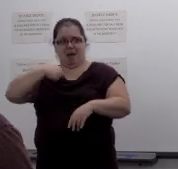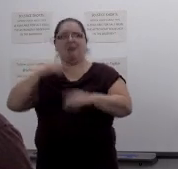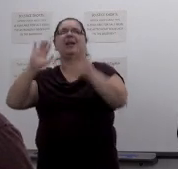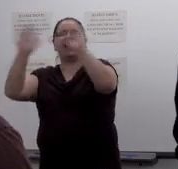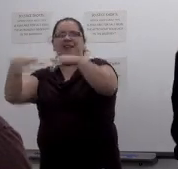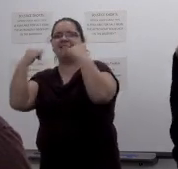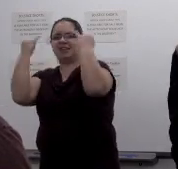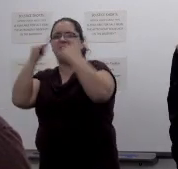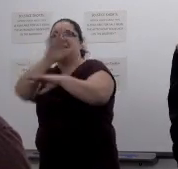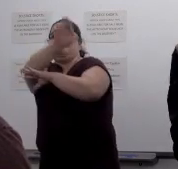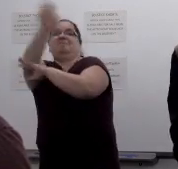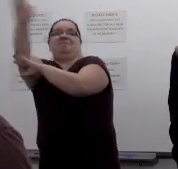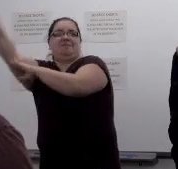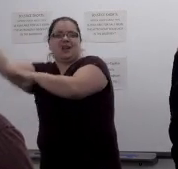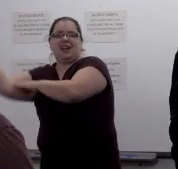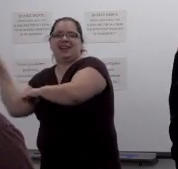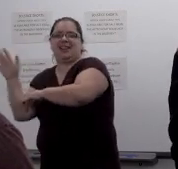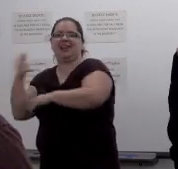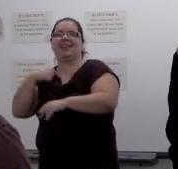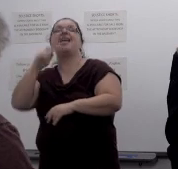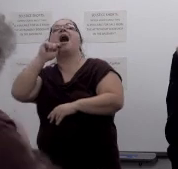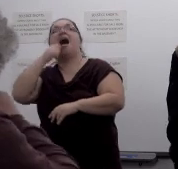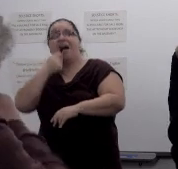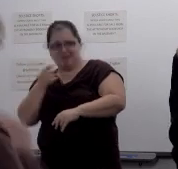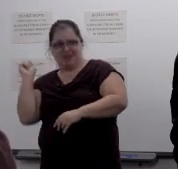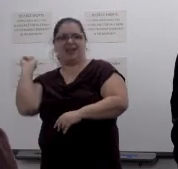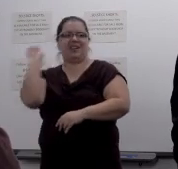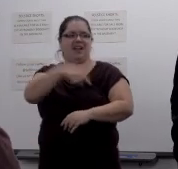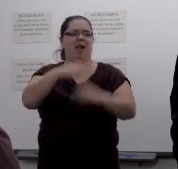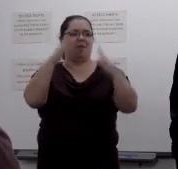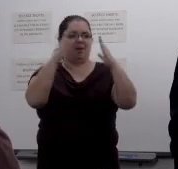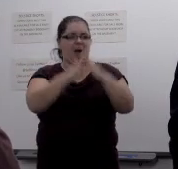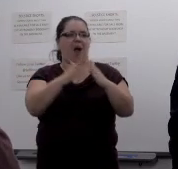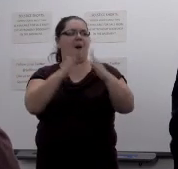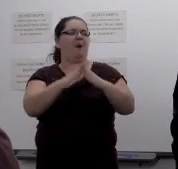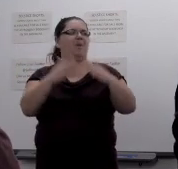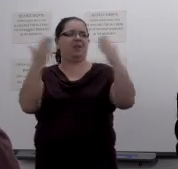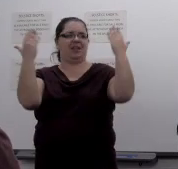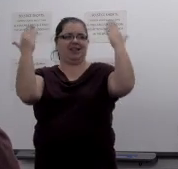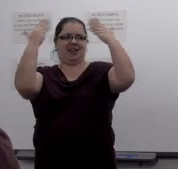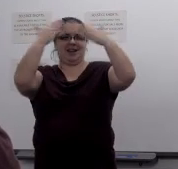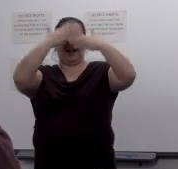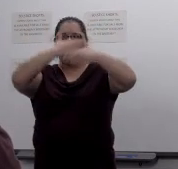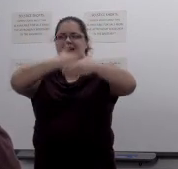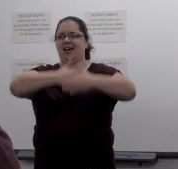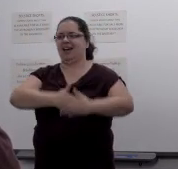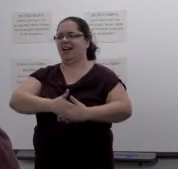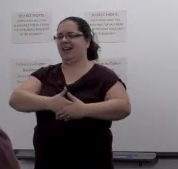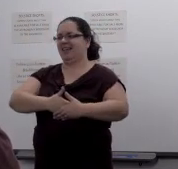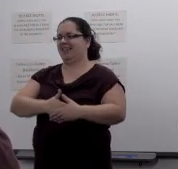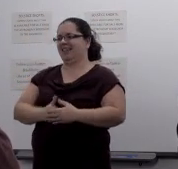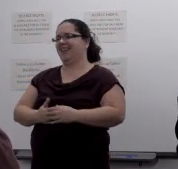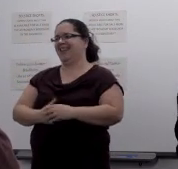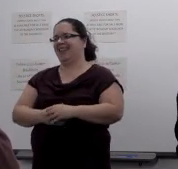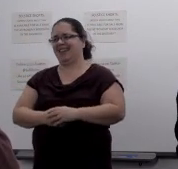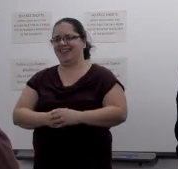I'll leave me sheep in the wilderness and I'll come home this night home.